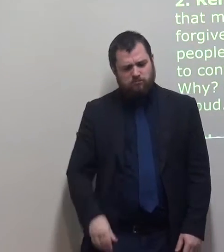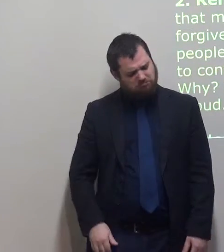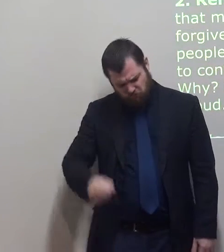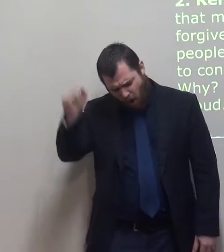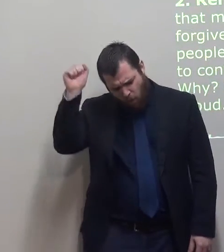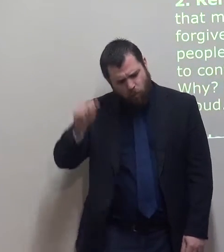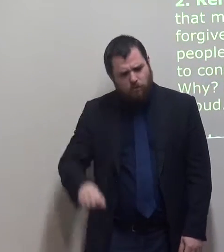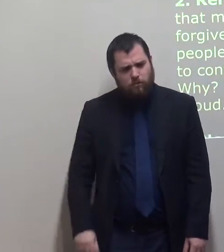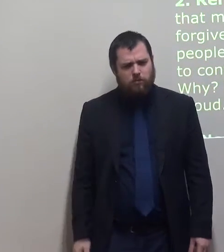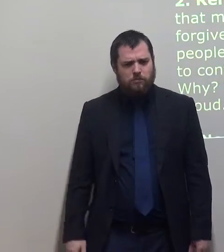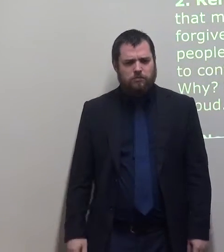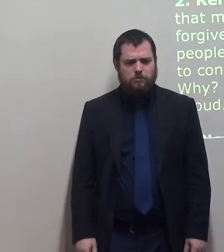Many people hate each other.